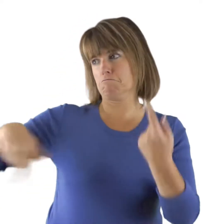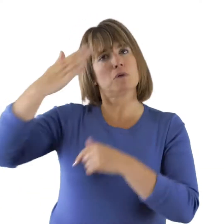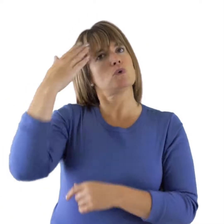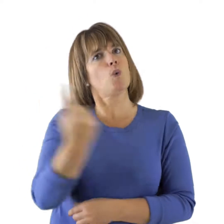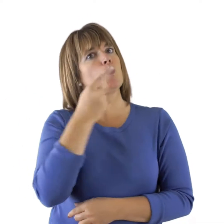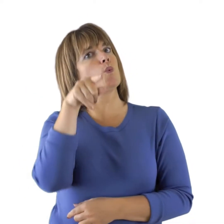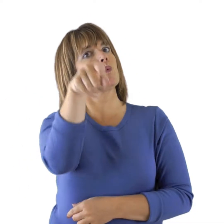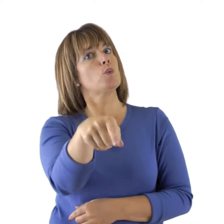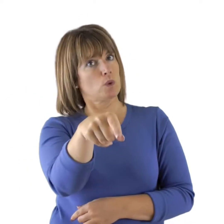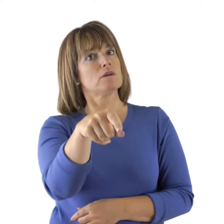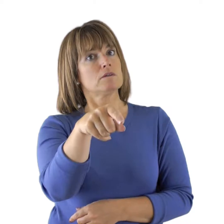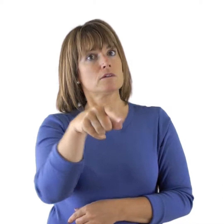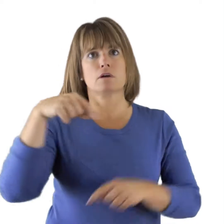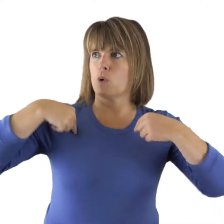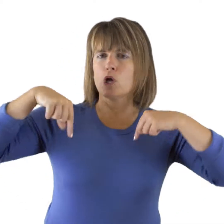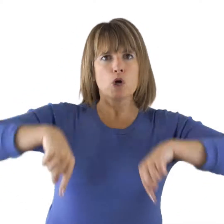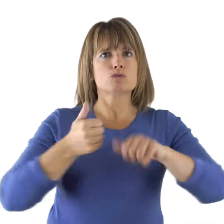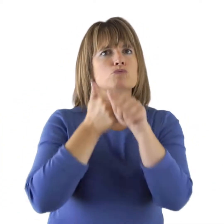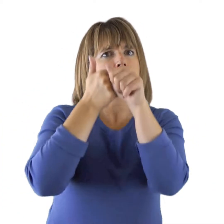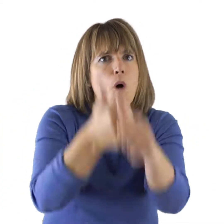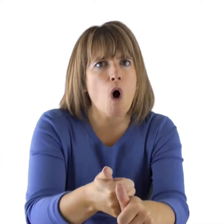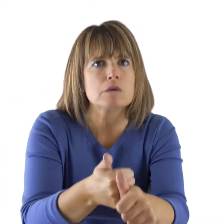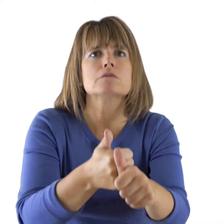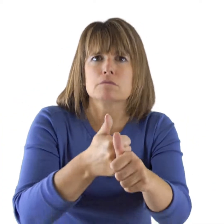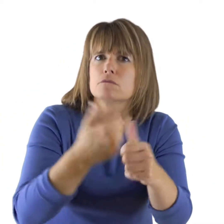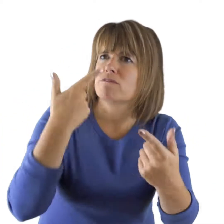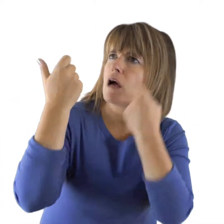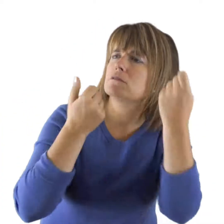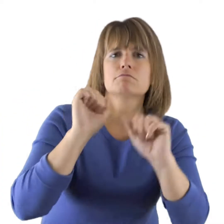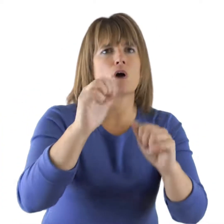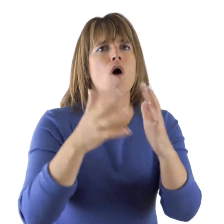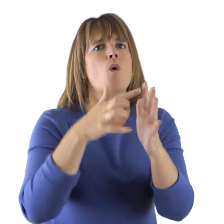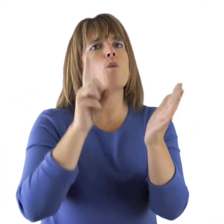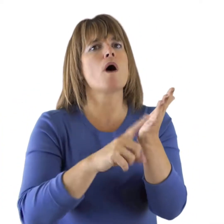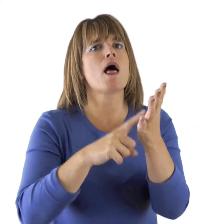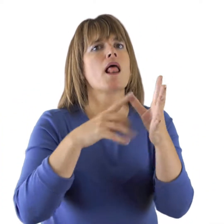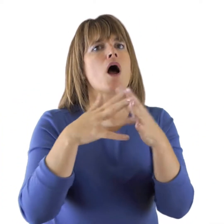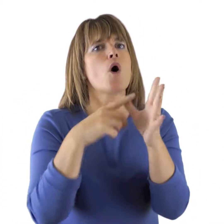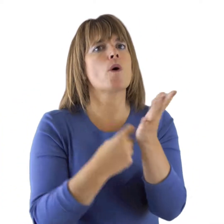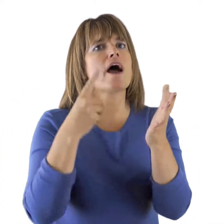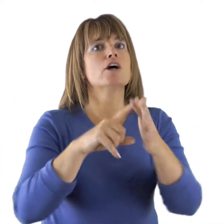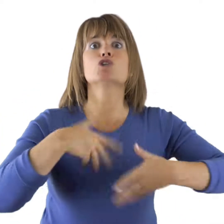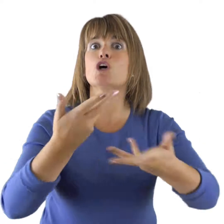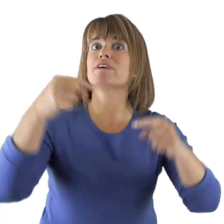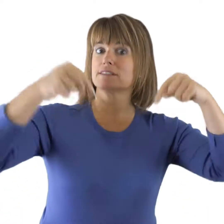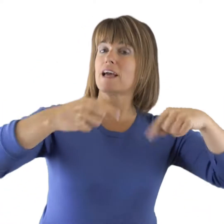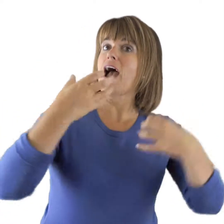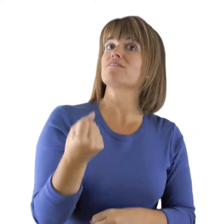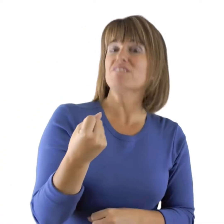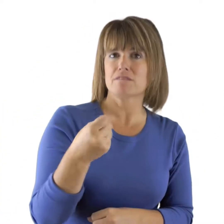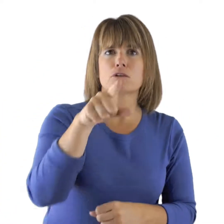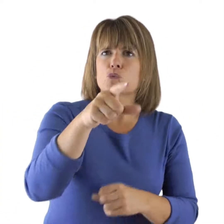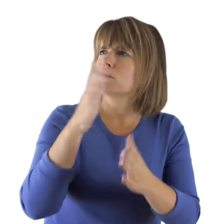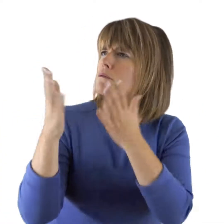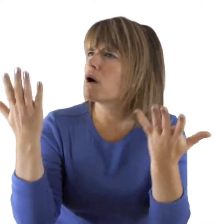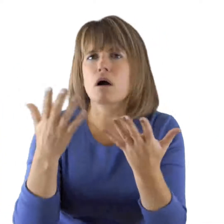Healthwatch South Gloucestershire is also here to support you to find health information in the area by using our Well Aware service.